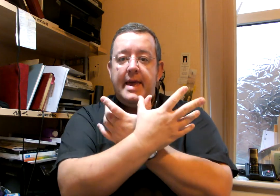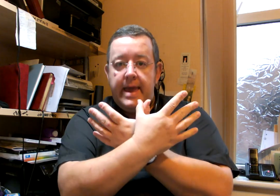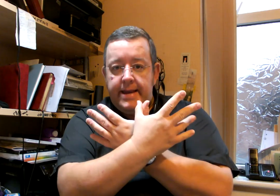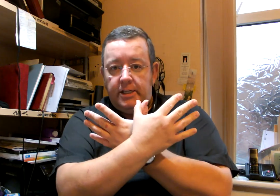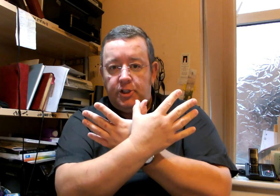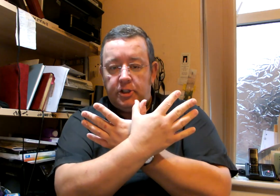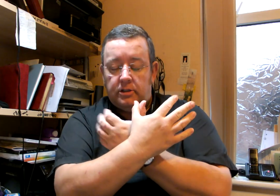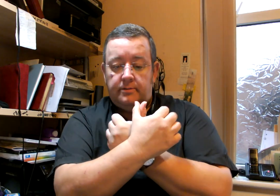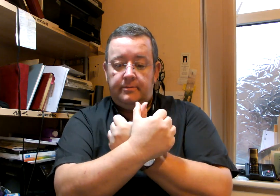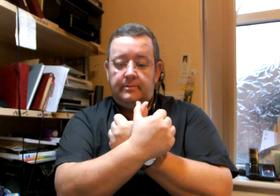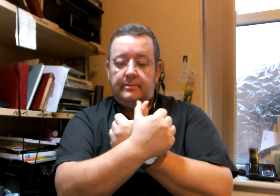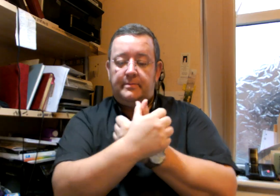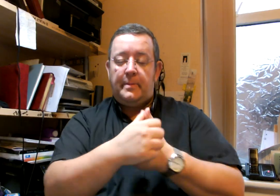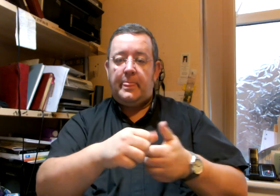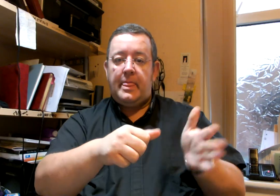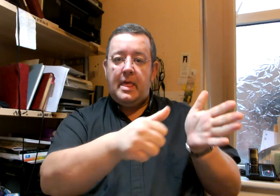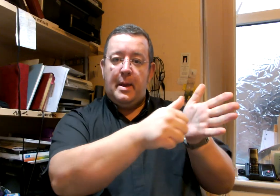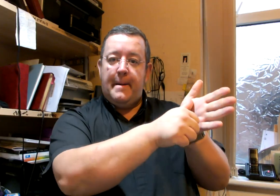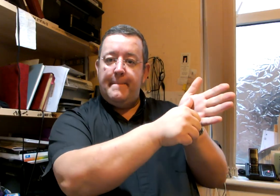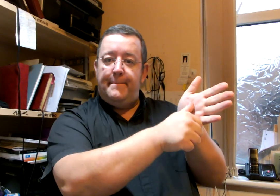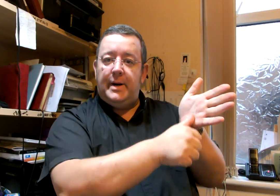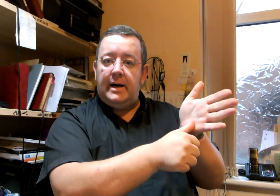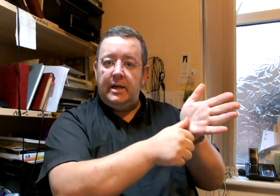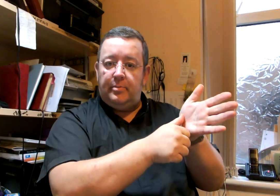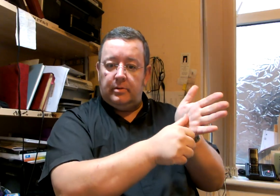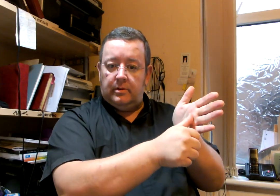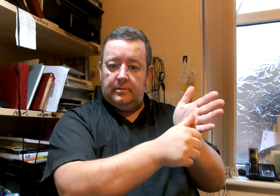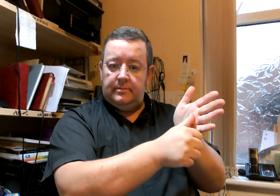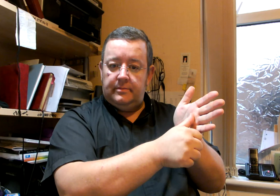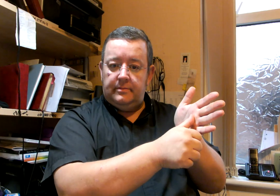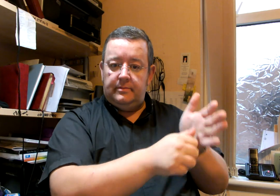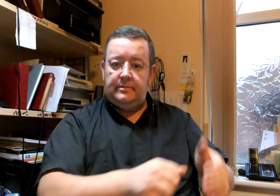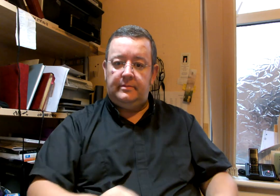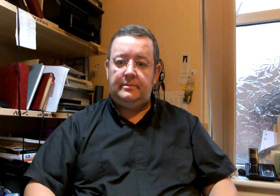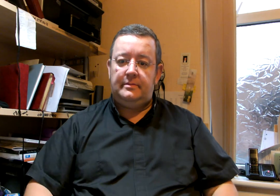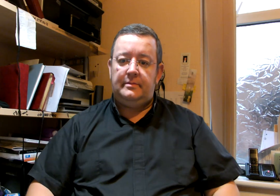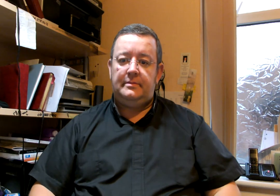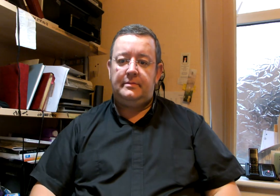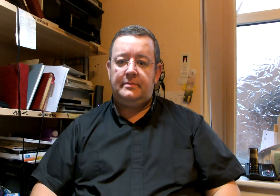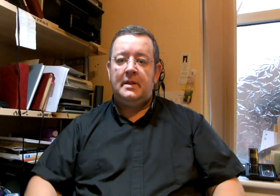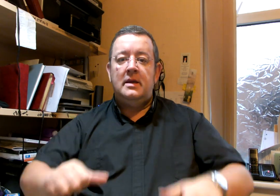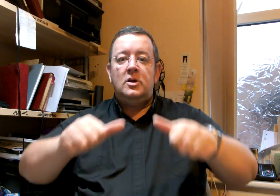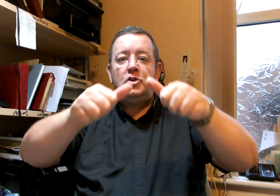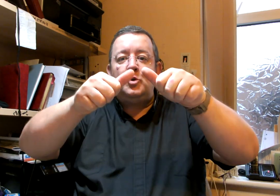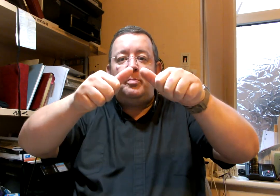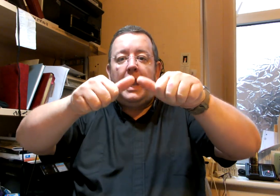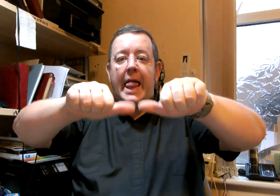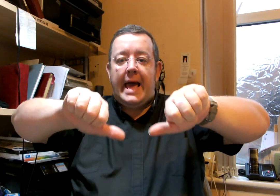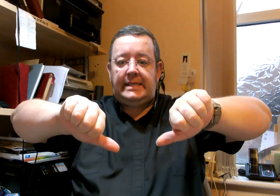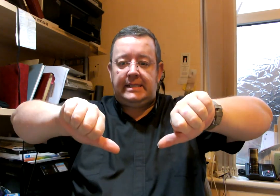Angel. Bible. To bless. To